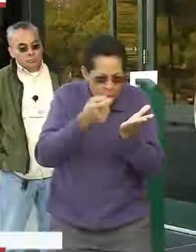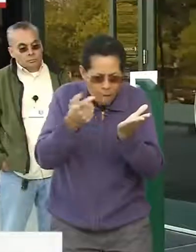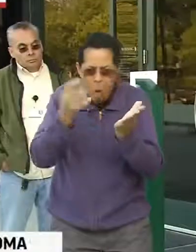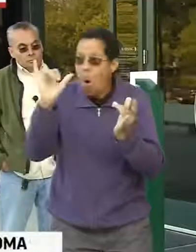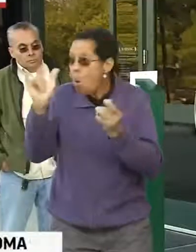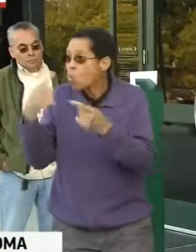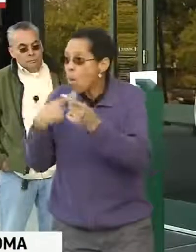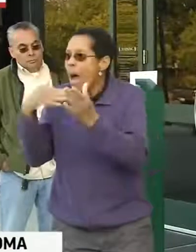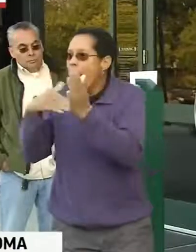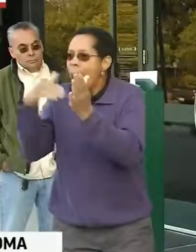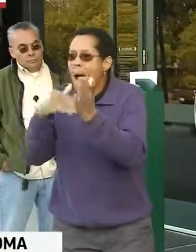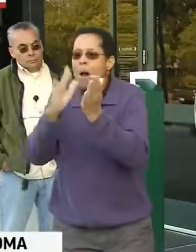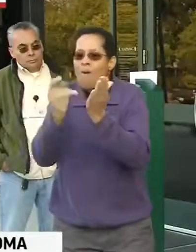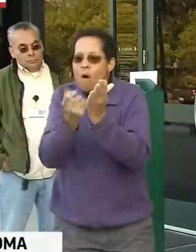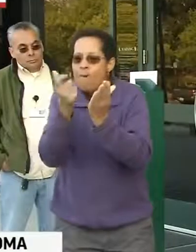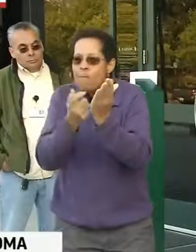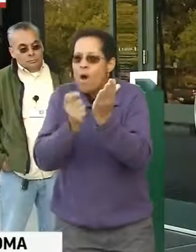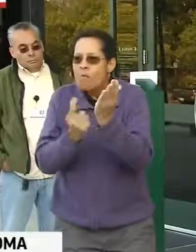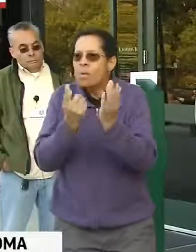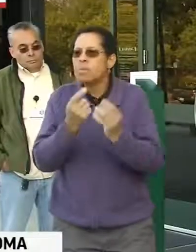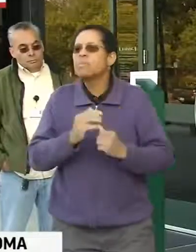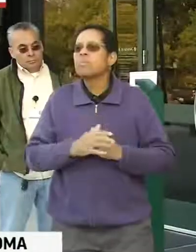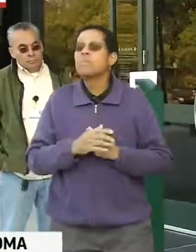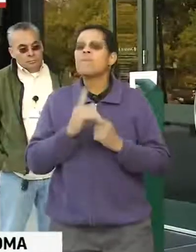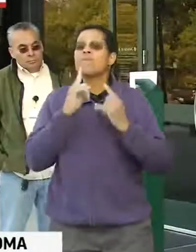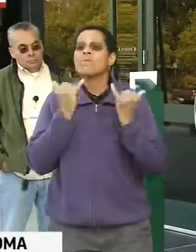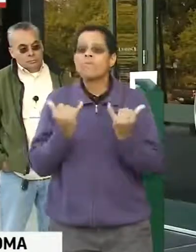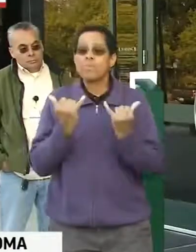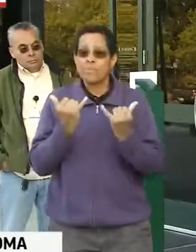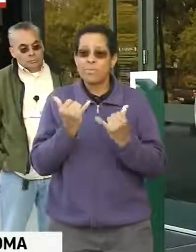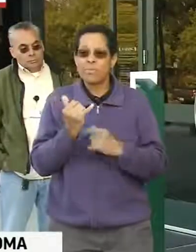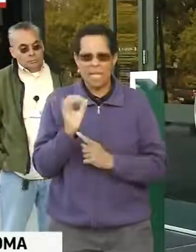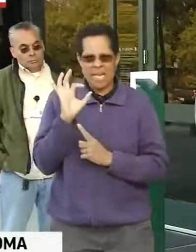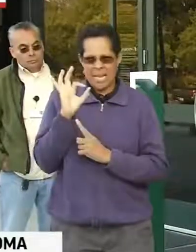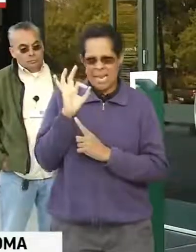As of this morning, we have 900 missing persons reports.